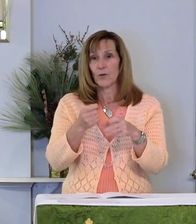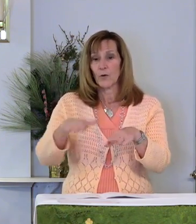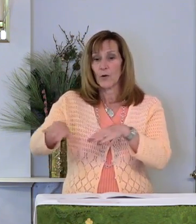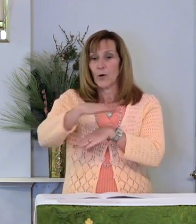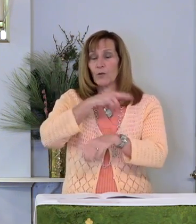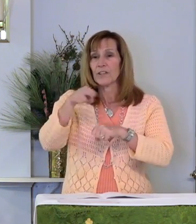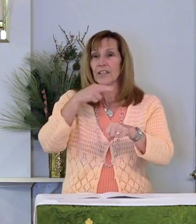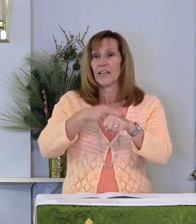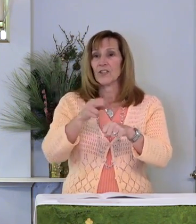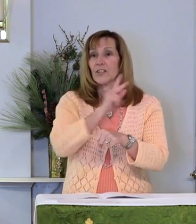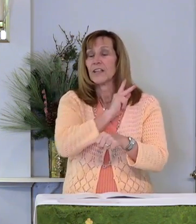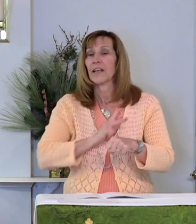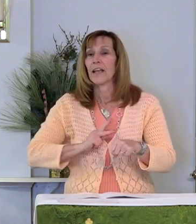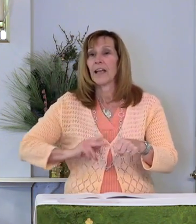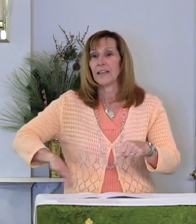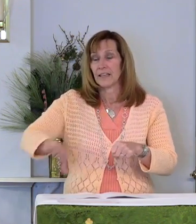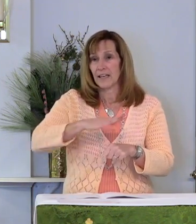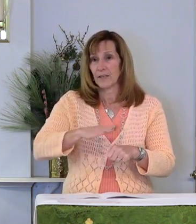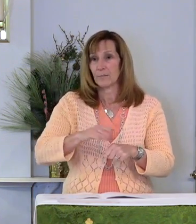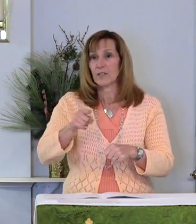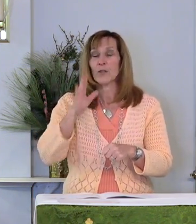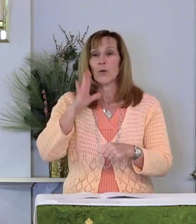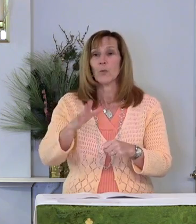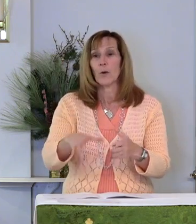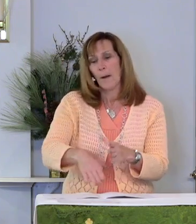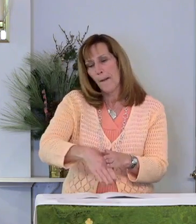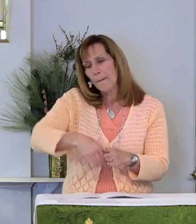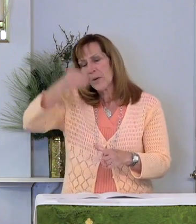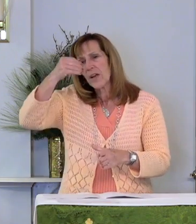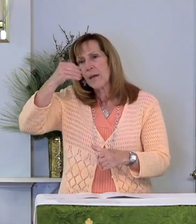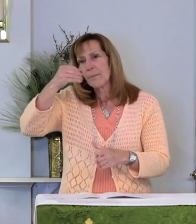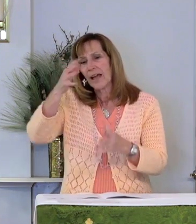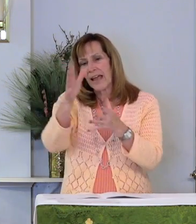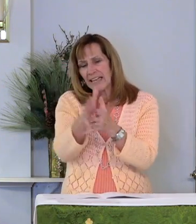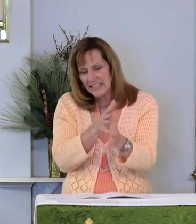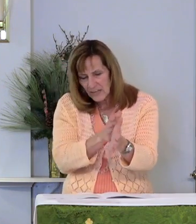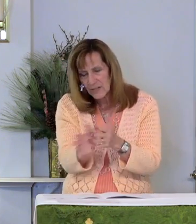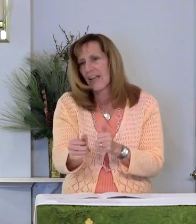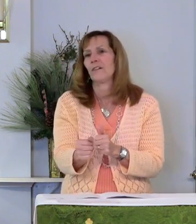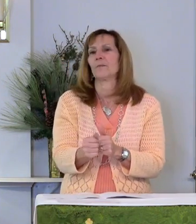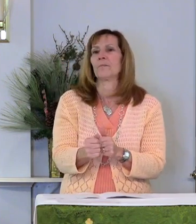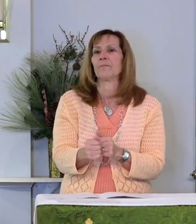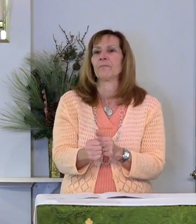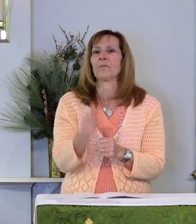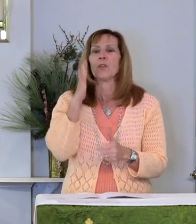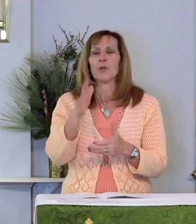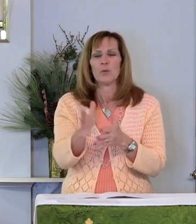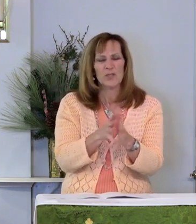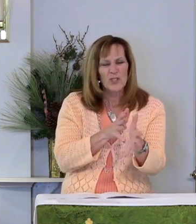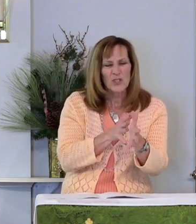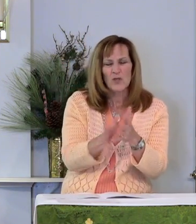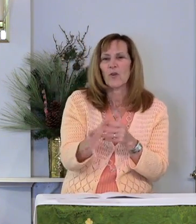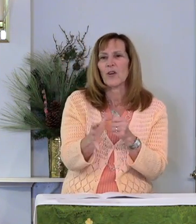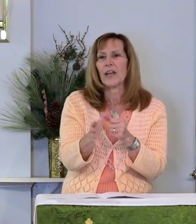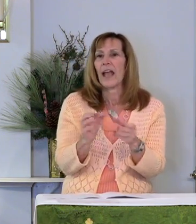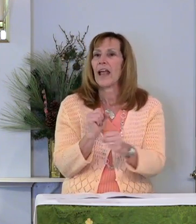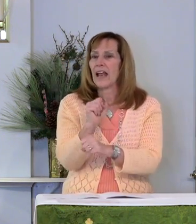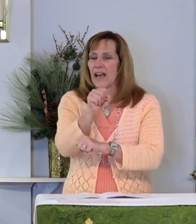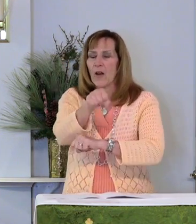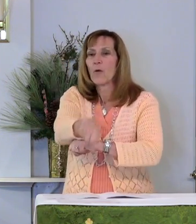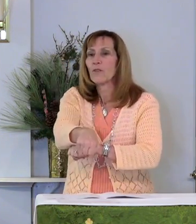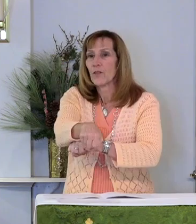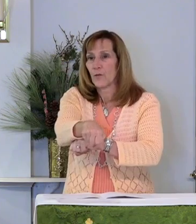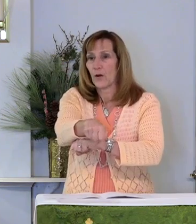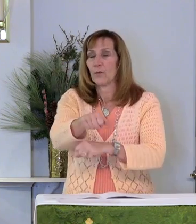and kingdoms. You will pull up and tear down. You will destroy and overthrow.